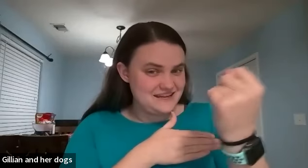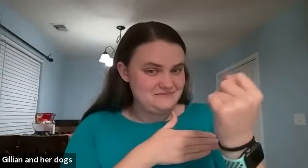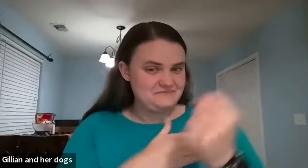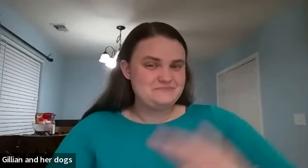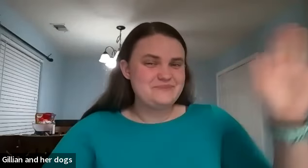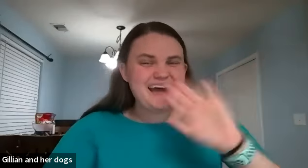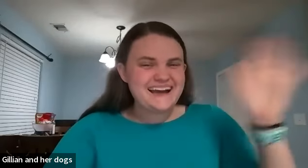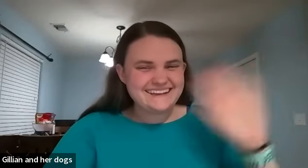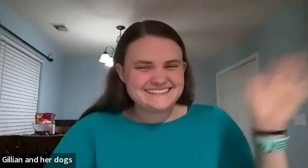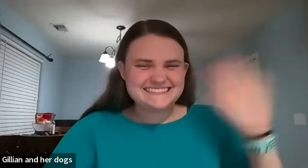bye